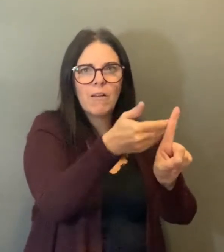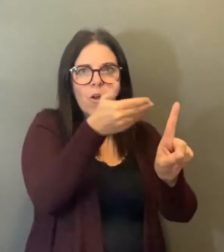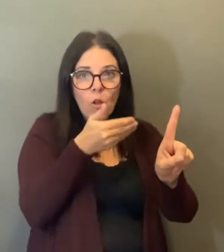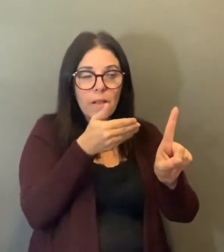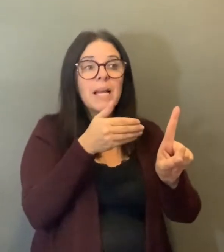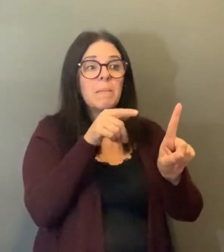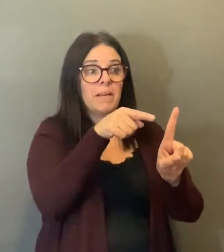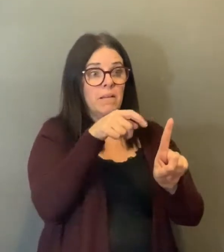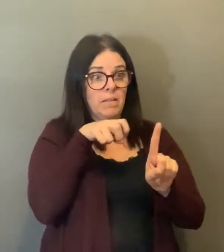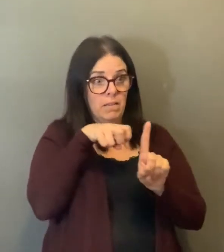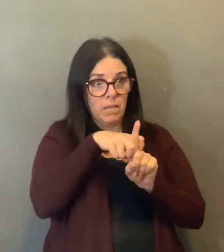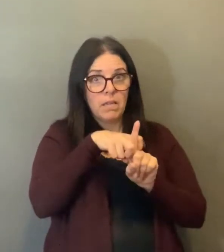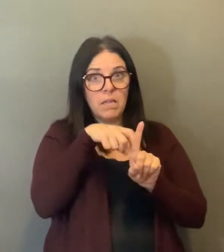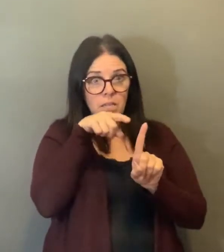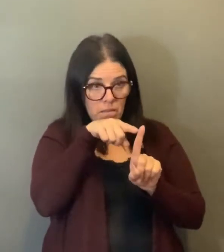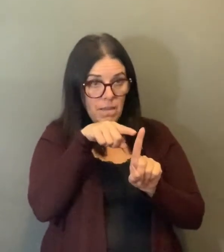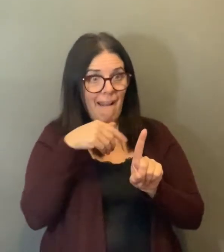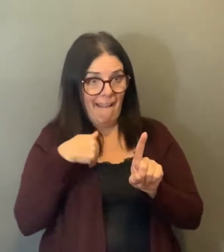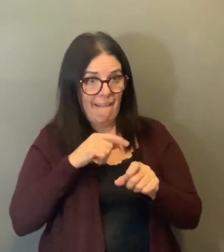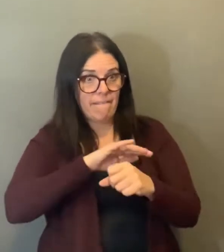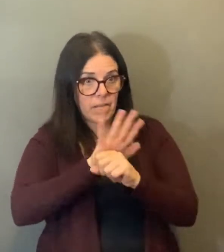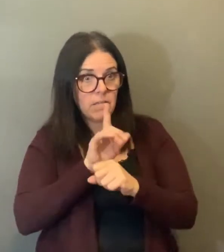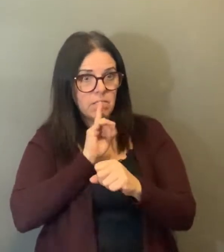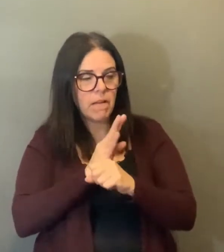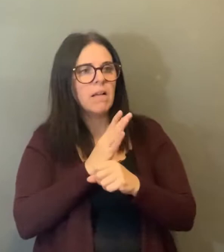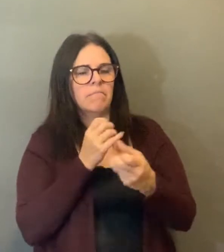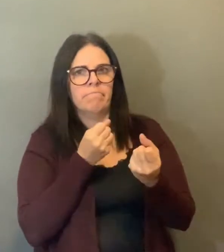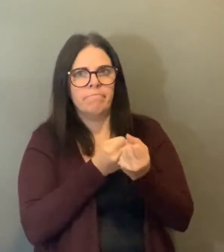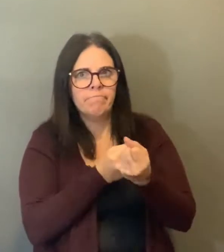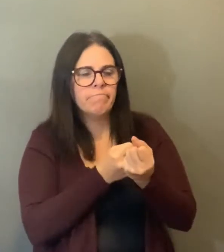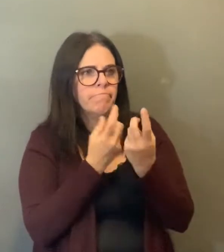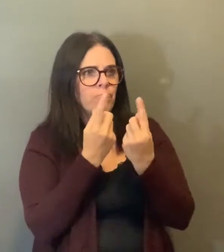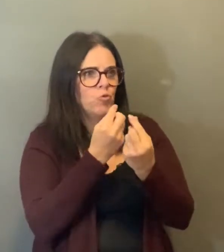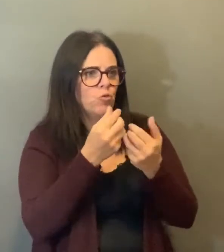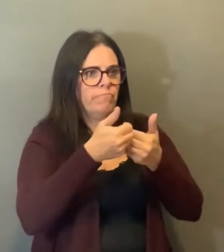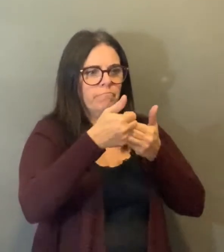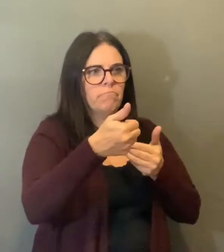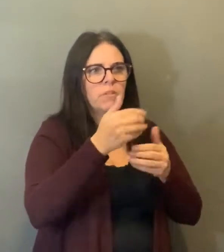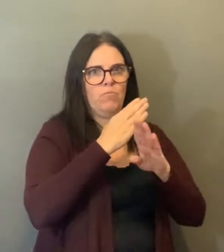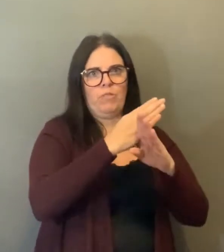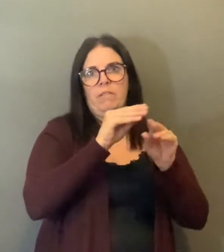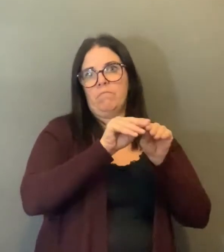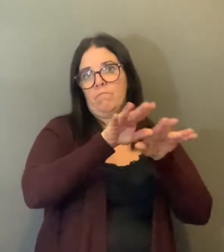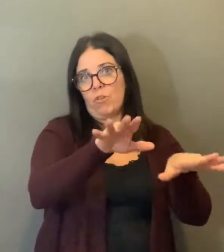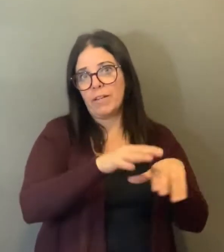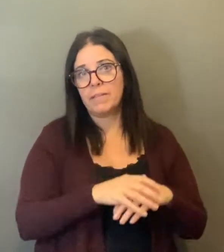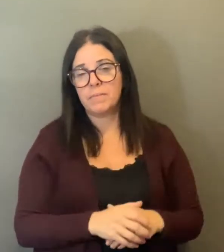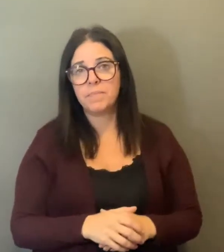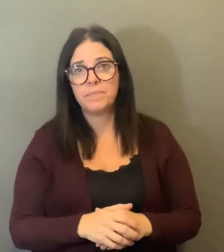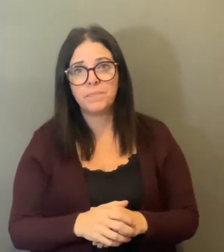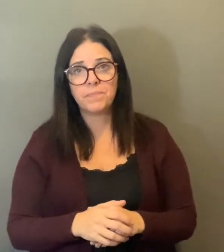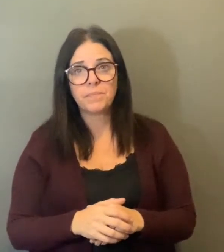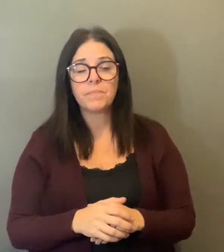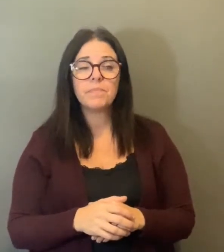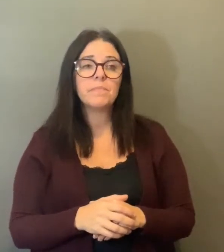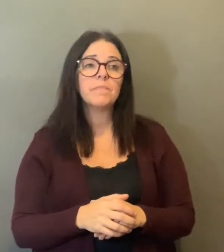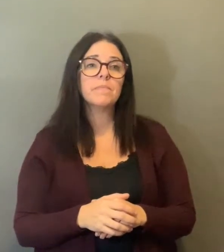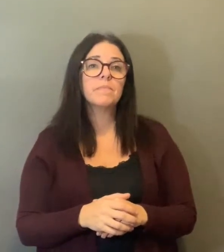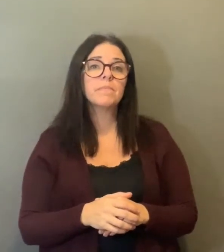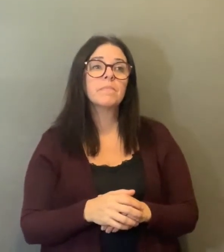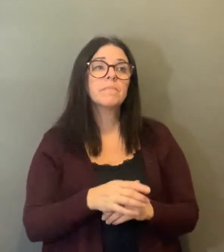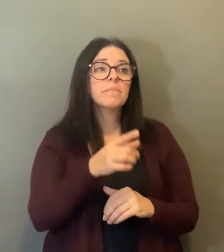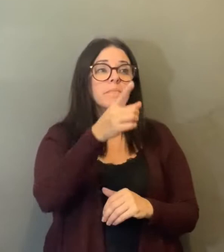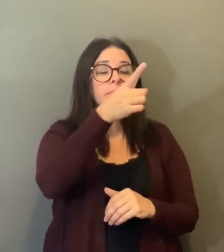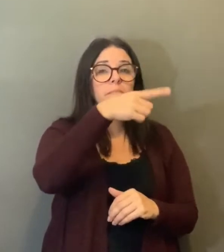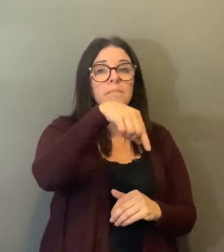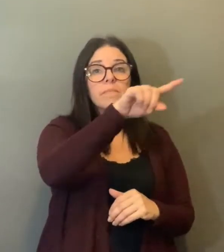also happening to meet the needs and to implement the measures that are currently recommended by all levels of, by the